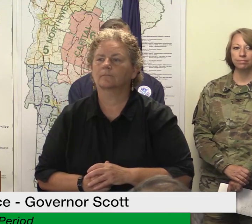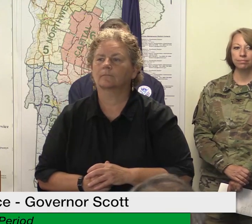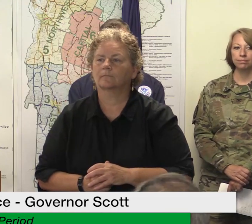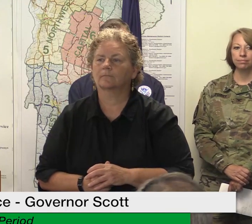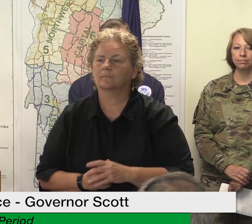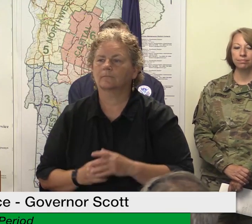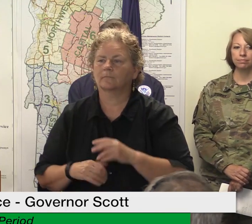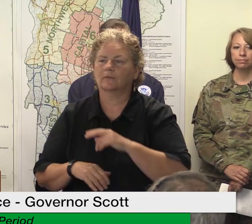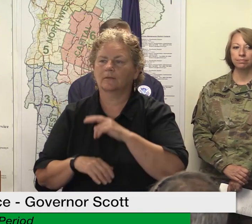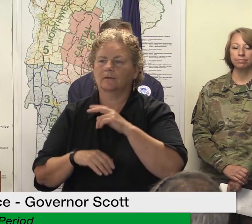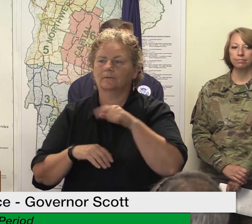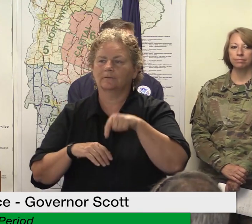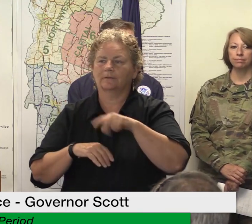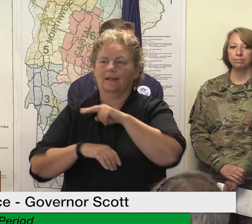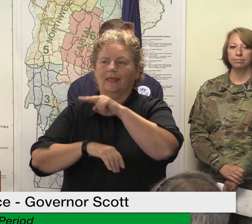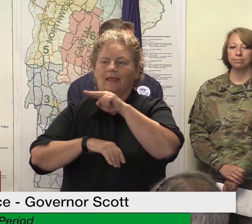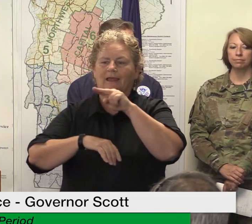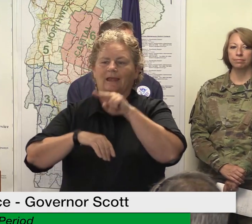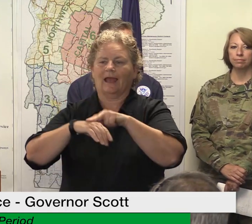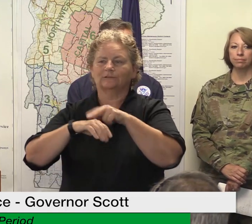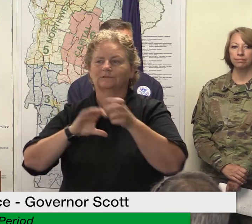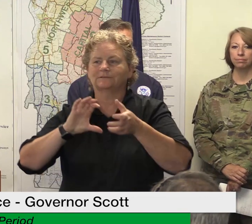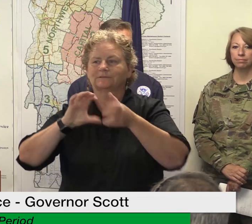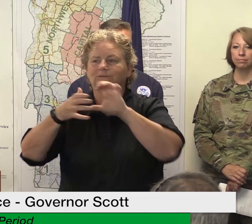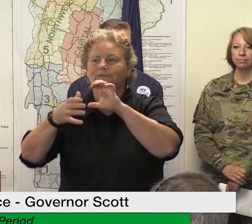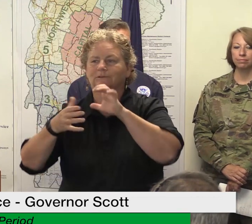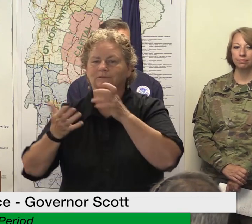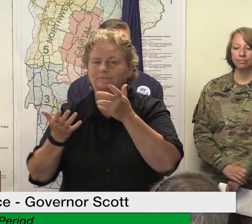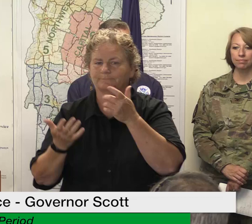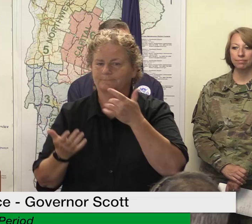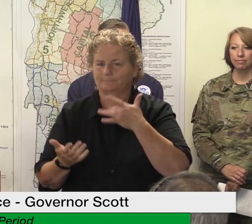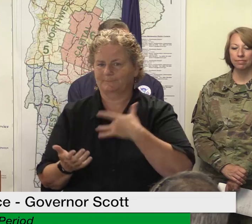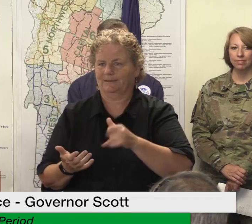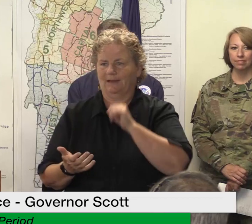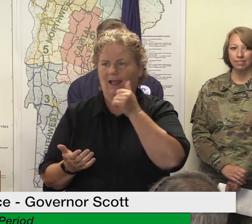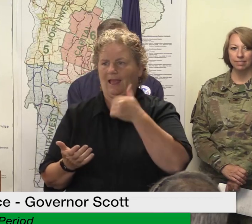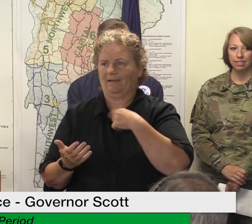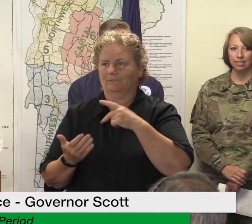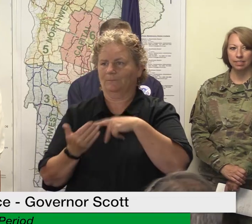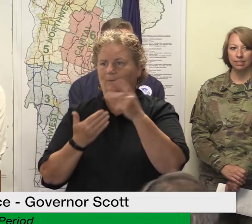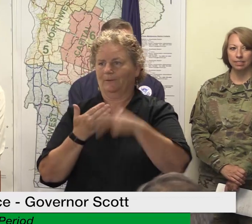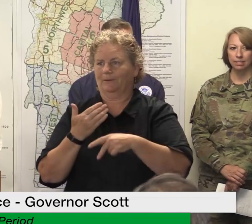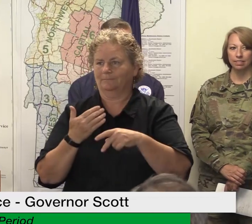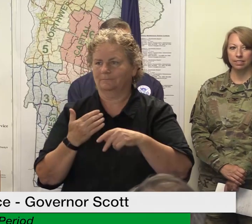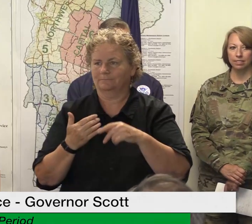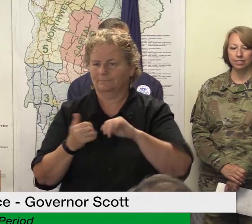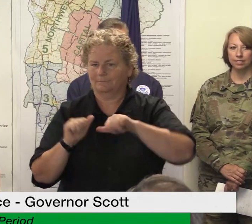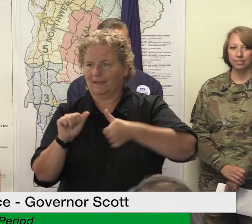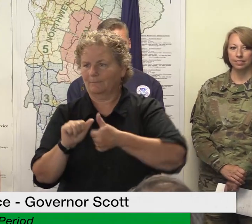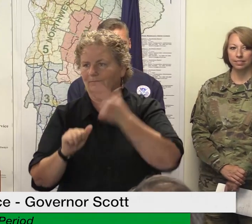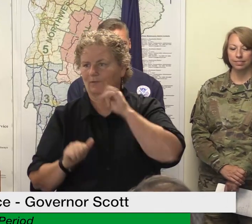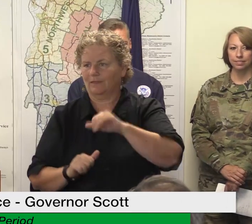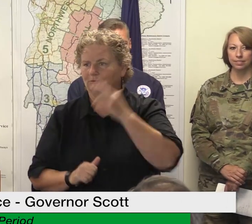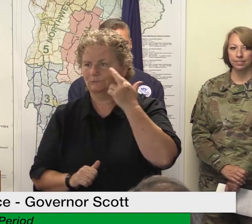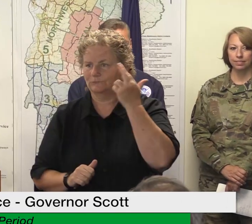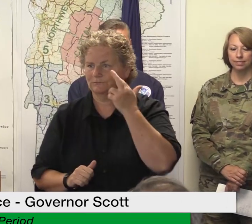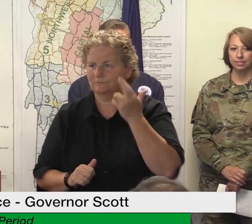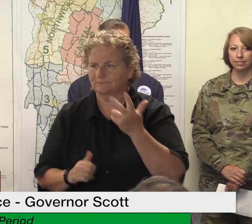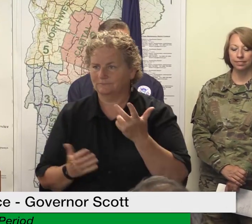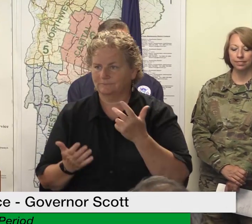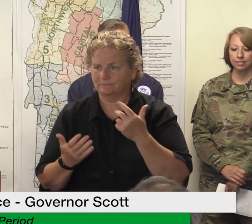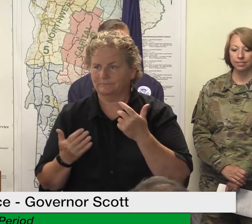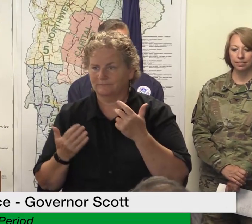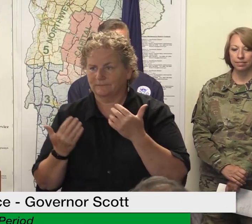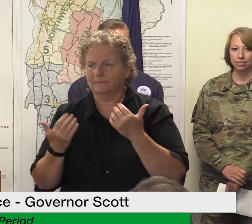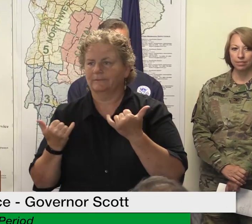will likely be coming um to your point about uh the fact that you know there seem to be new programs being rolled out